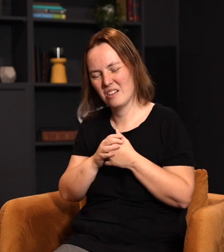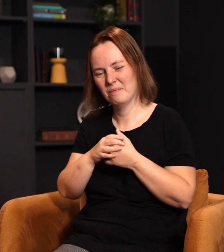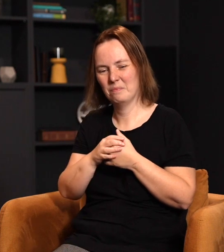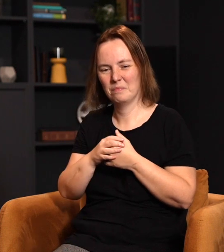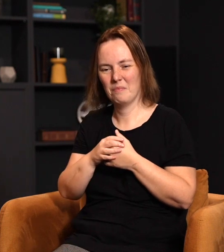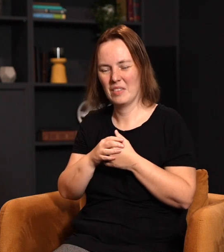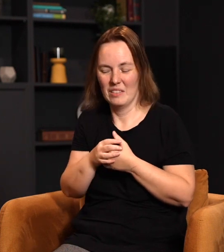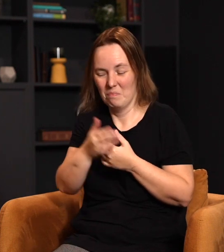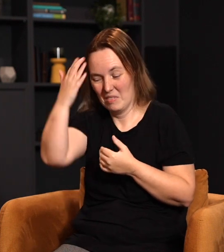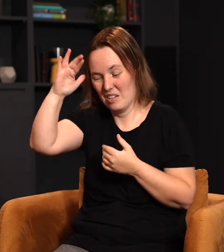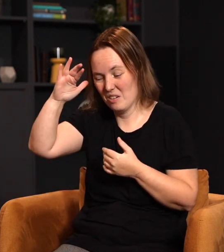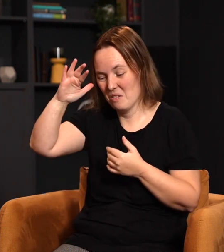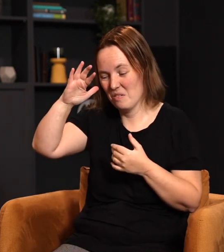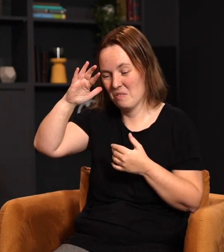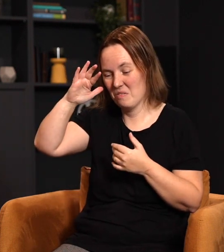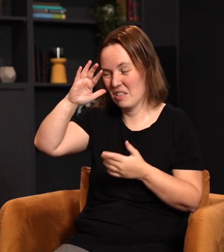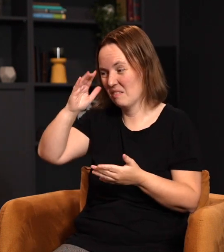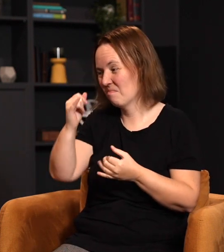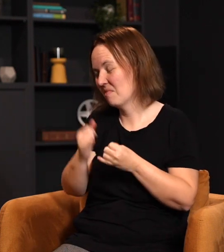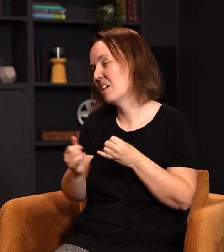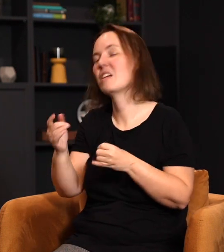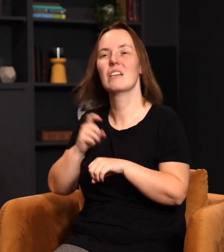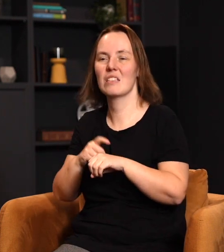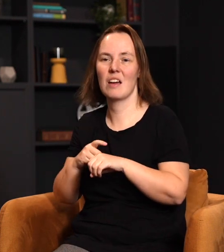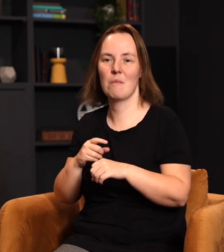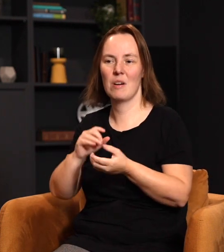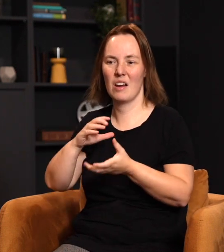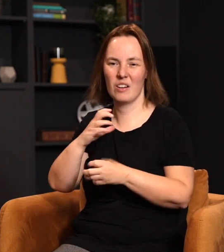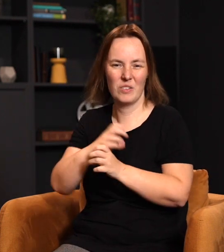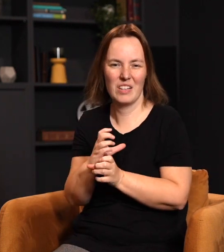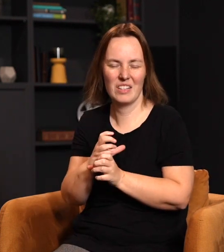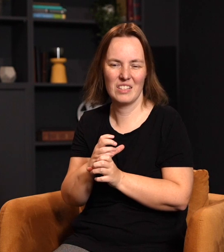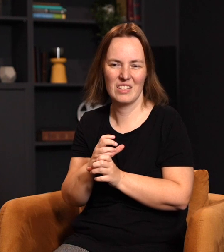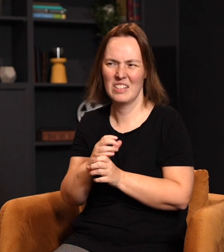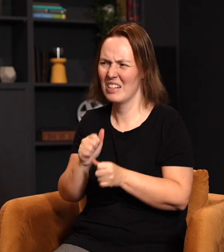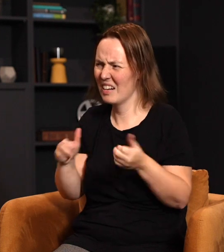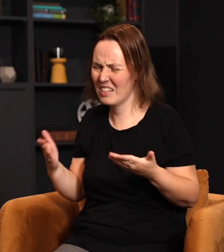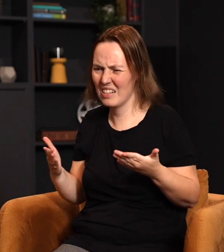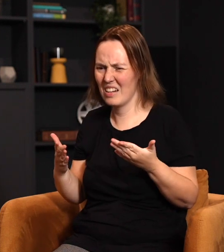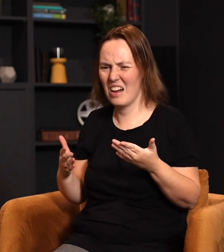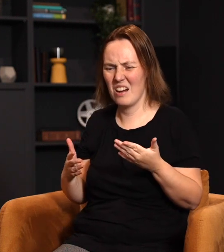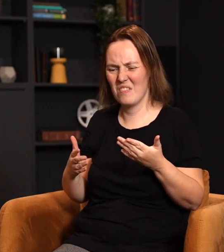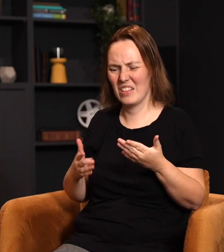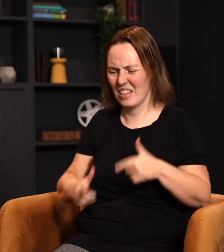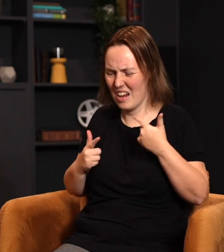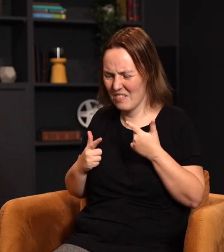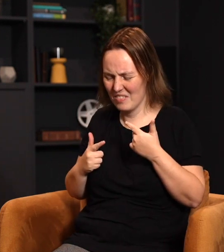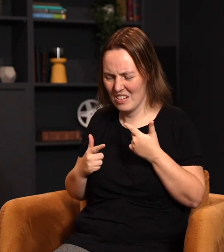I don't know the last time I've produced anything of life in my walk with Christ. I don't know the last time I've experienced anything of his touch or blessing or anything by way